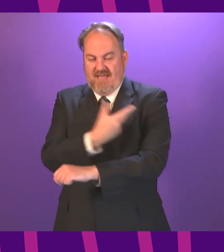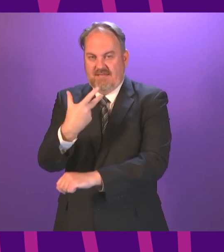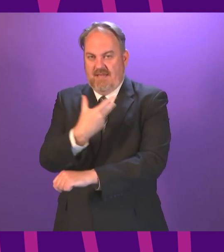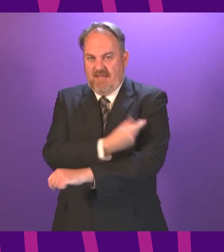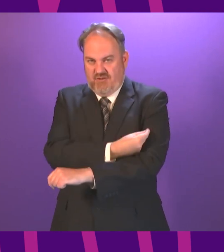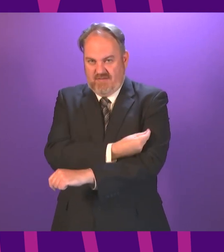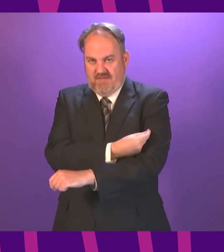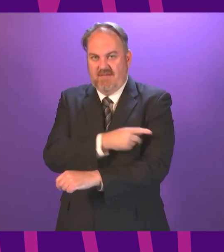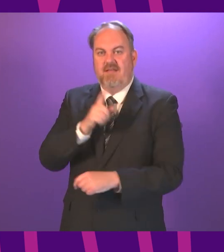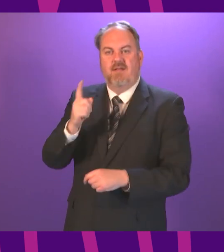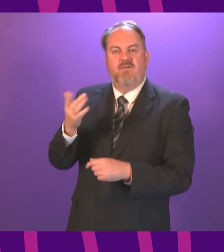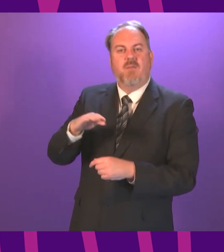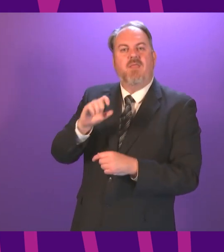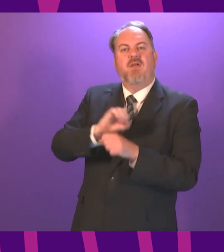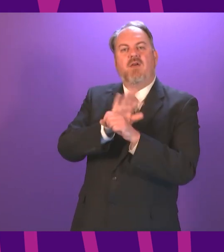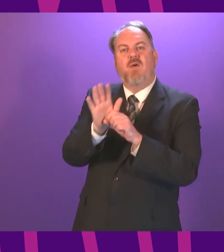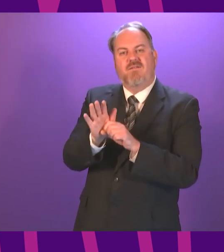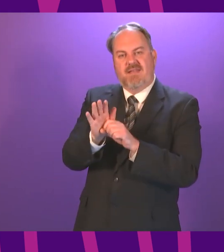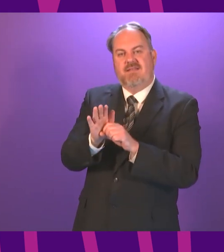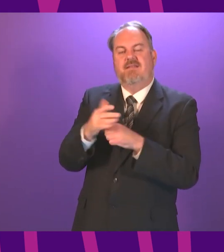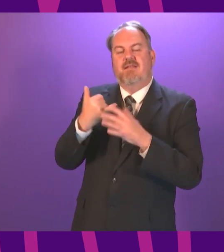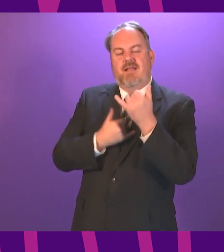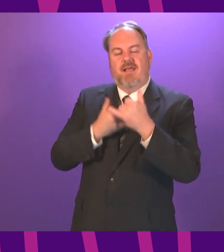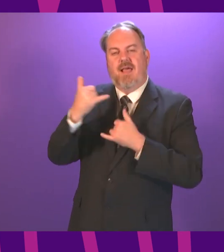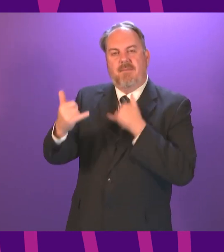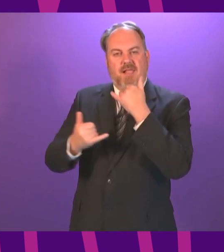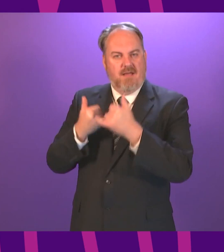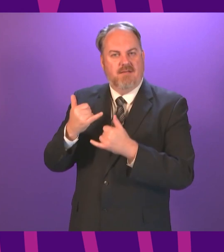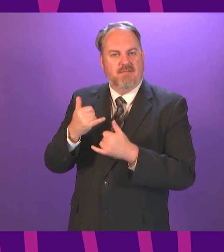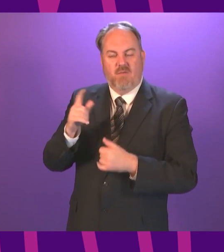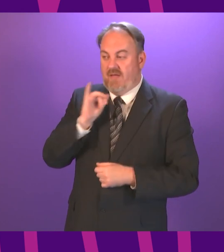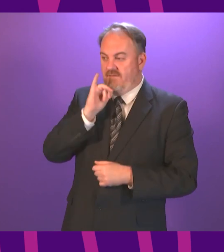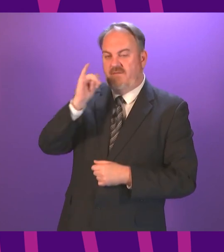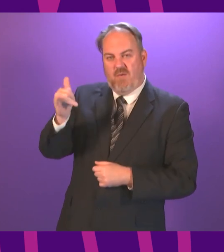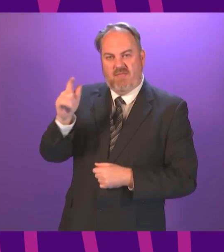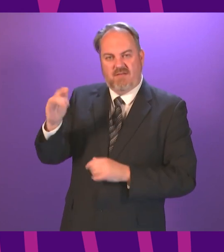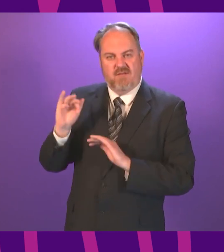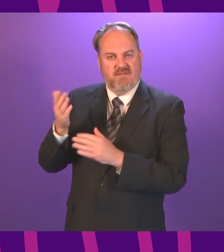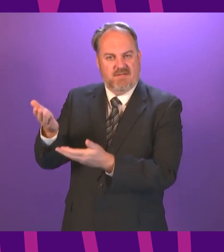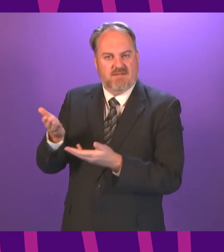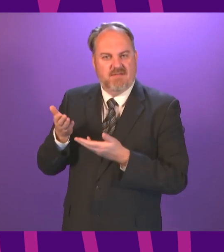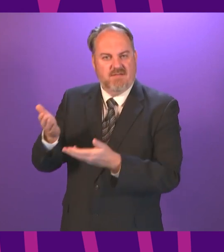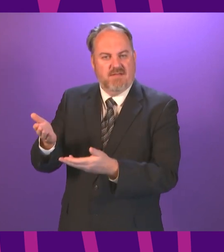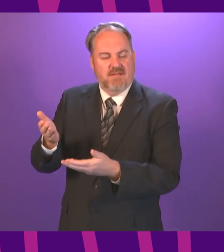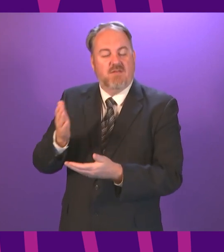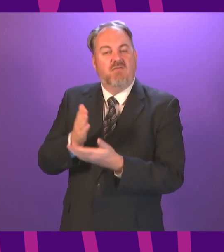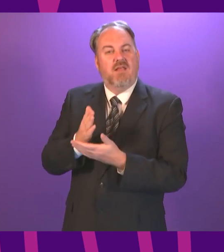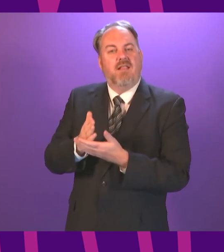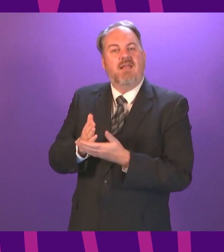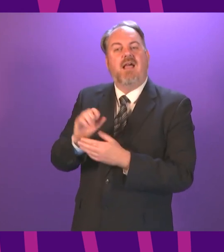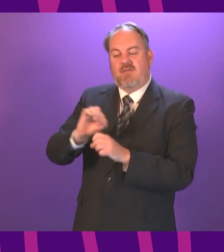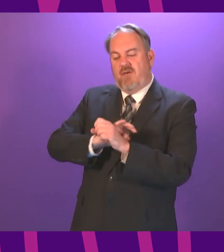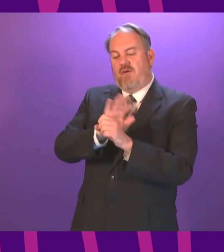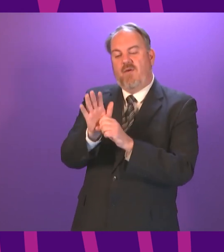-19 status helpline on 0808 196 8565. As our COVID status certification programme progresses,